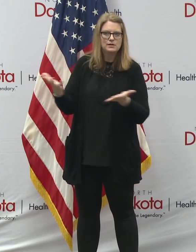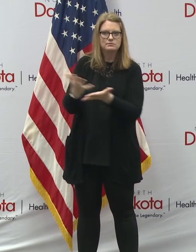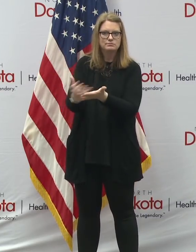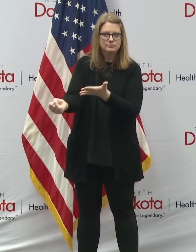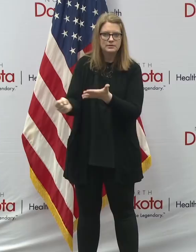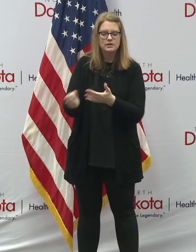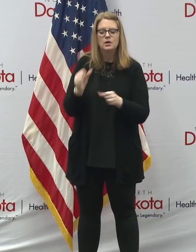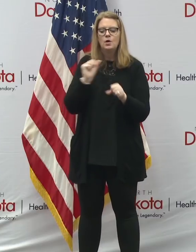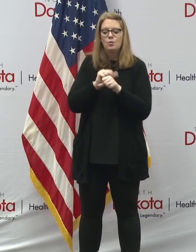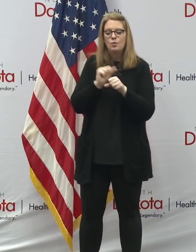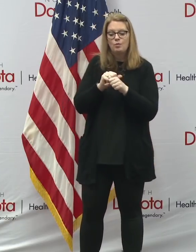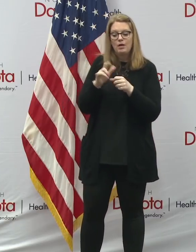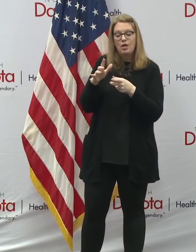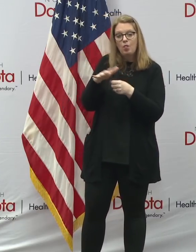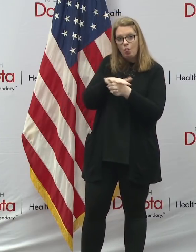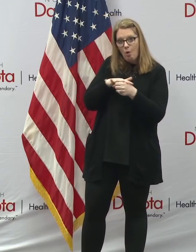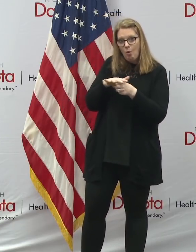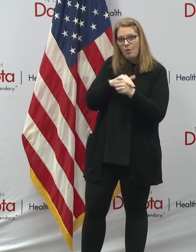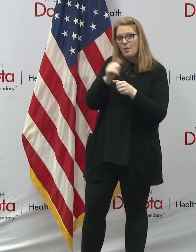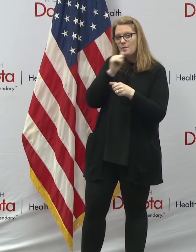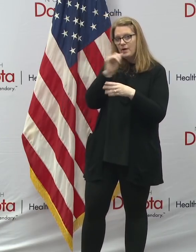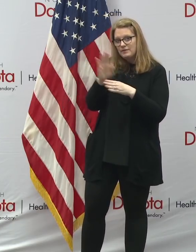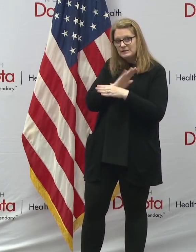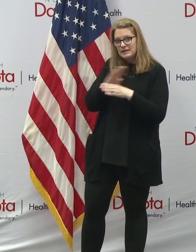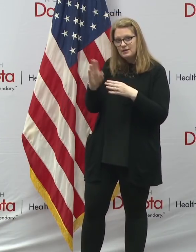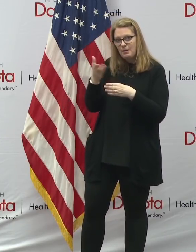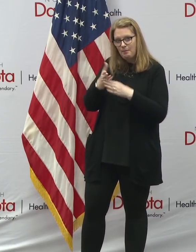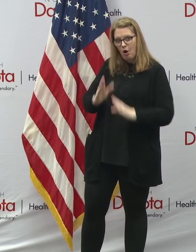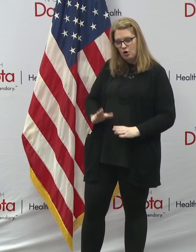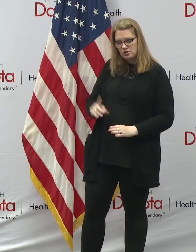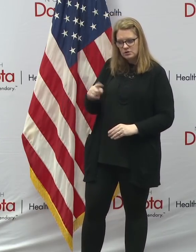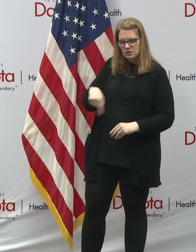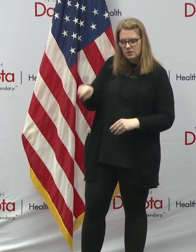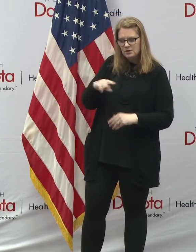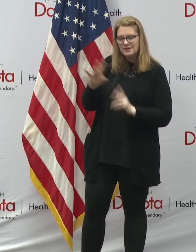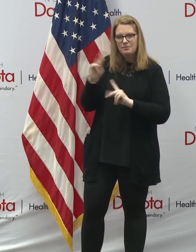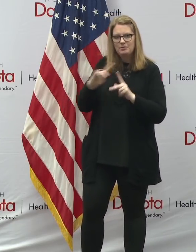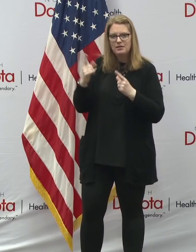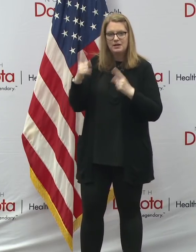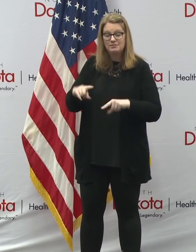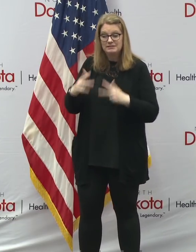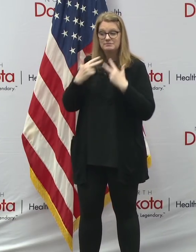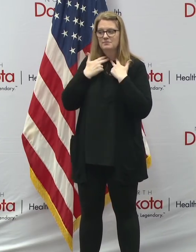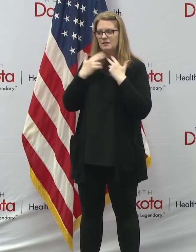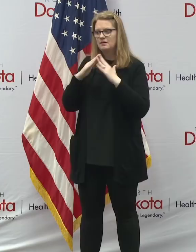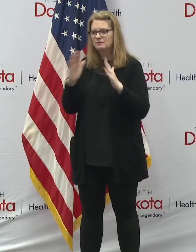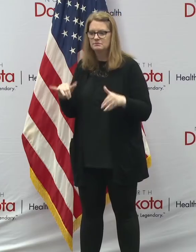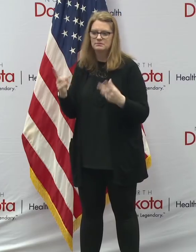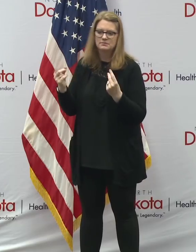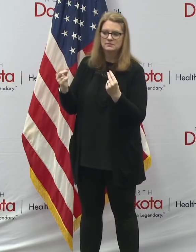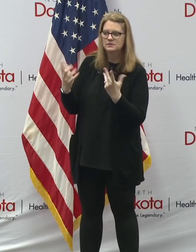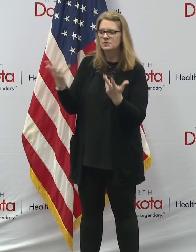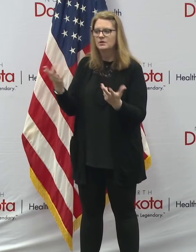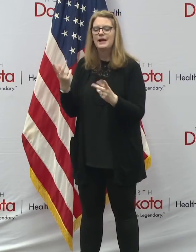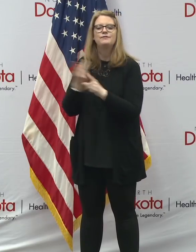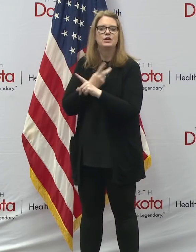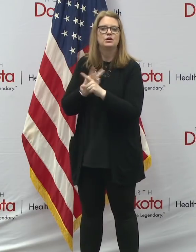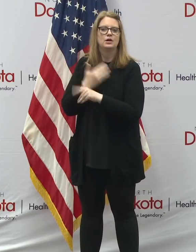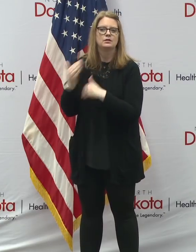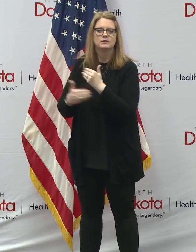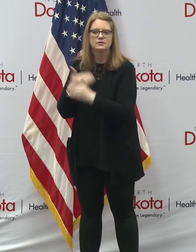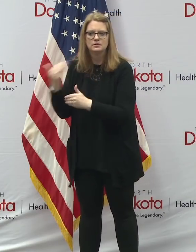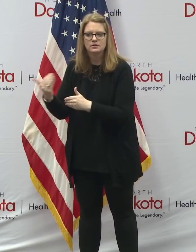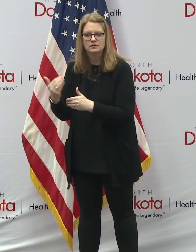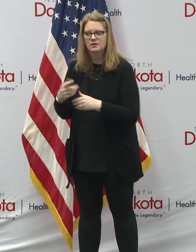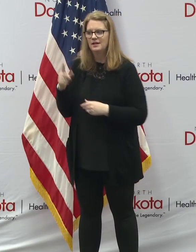with local private sector partners to help people who are experiencing housing crisis find their way through it. This oftentimes